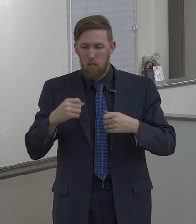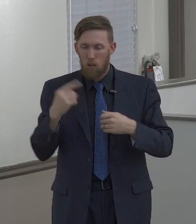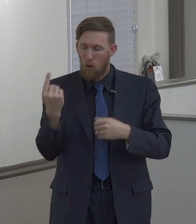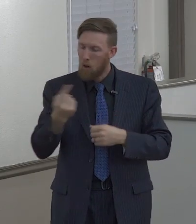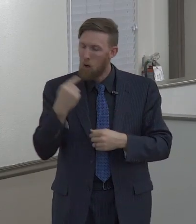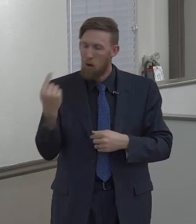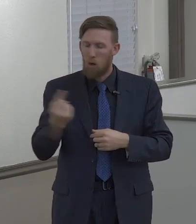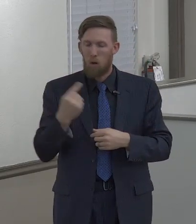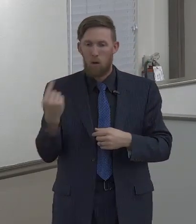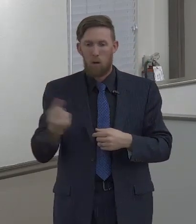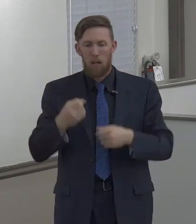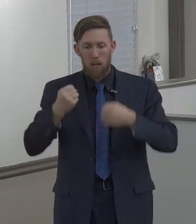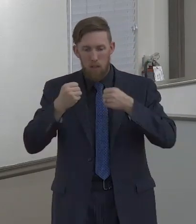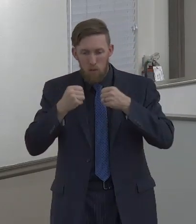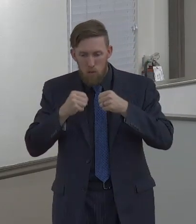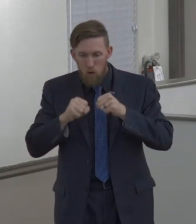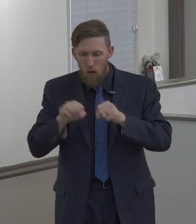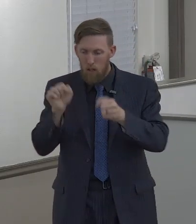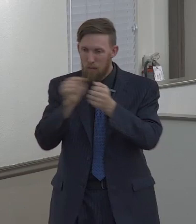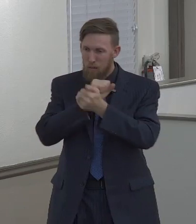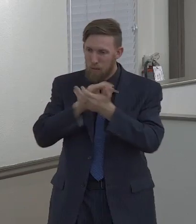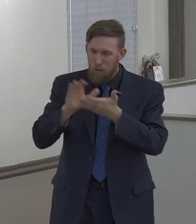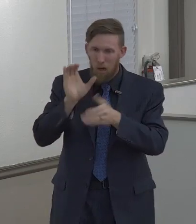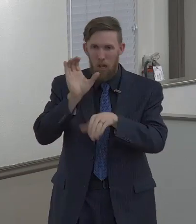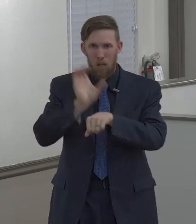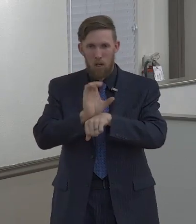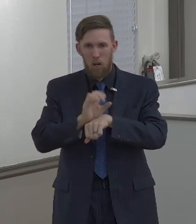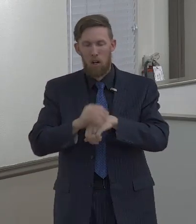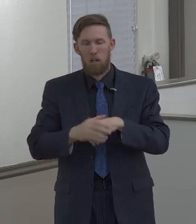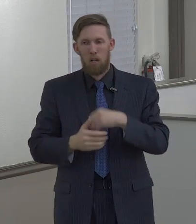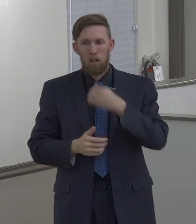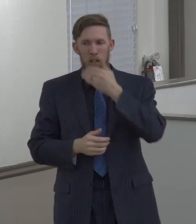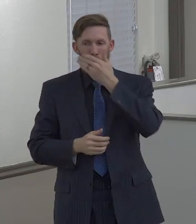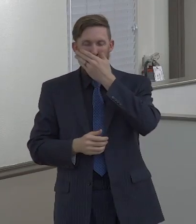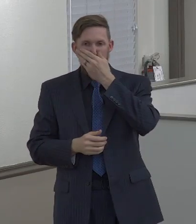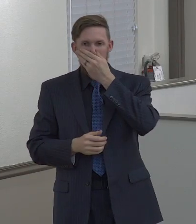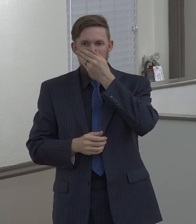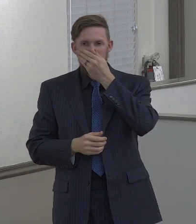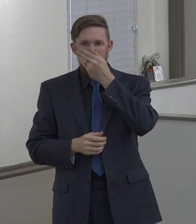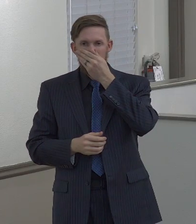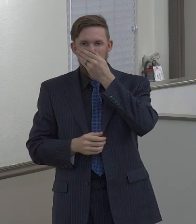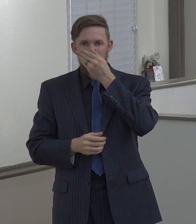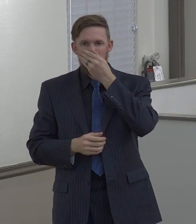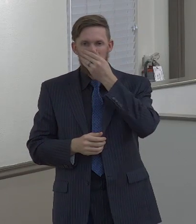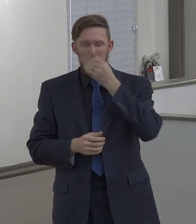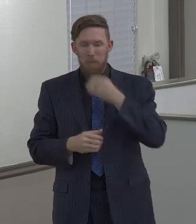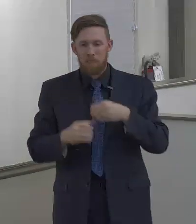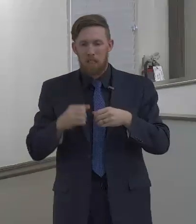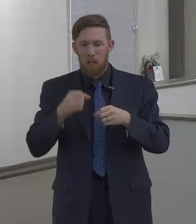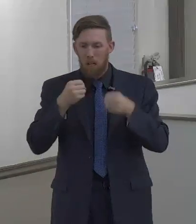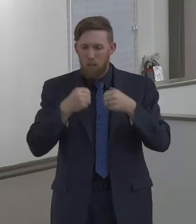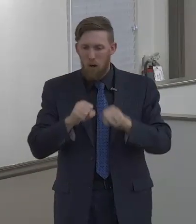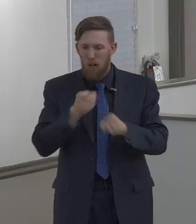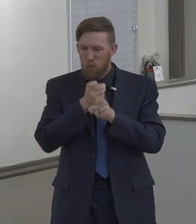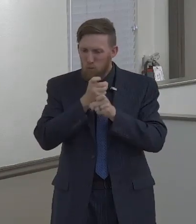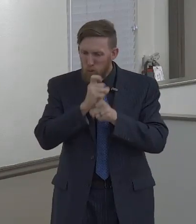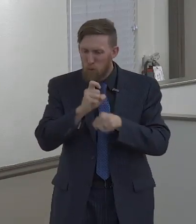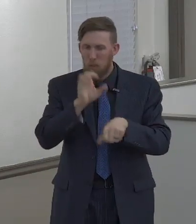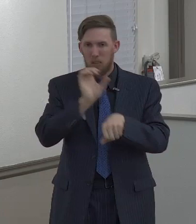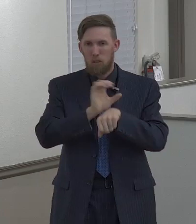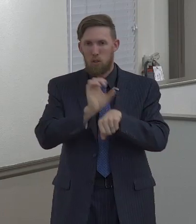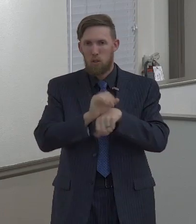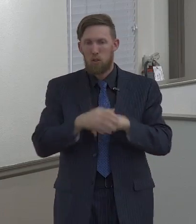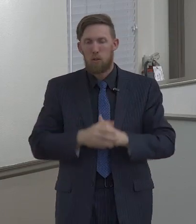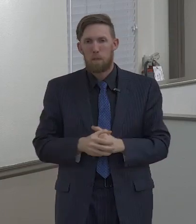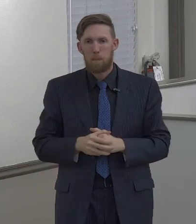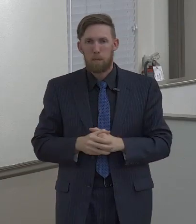The devil is striving and he is trying to tear down the church. He's trying to ruin the